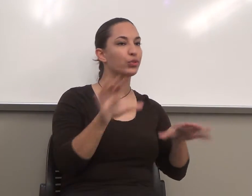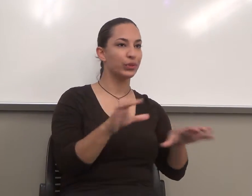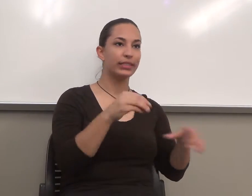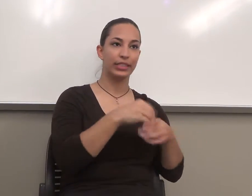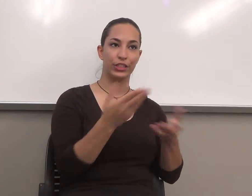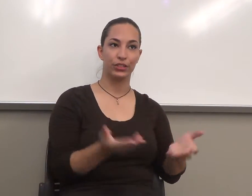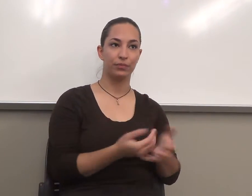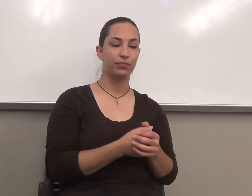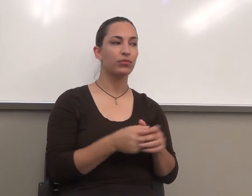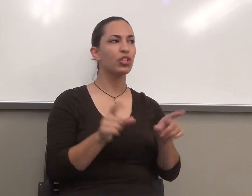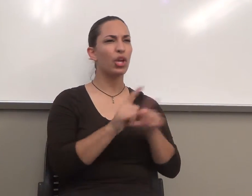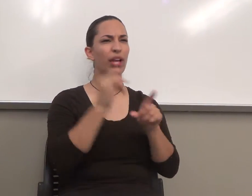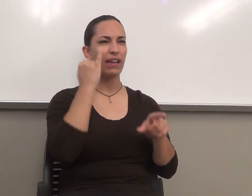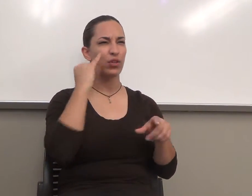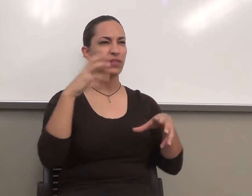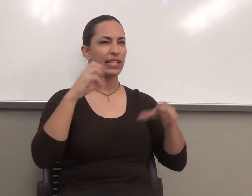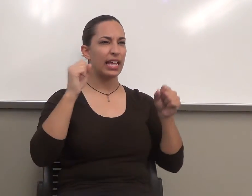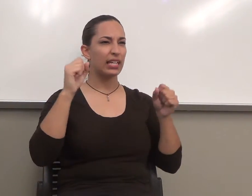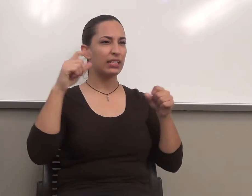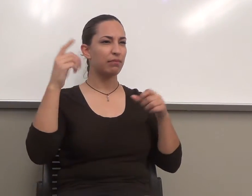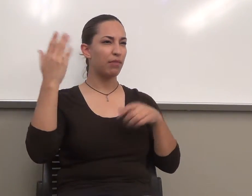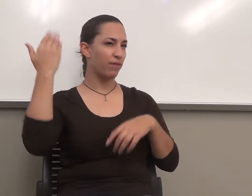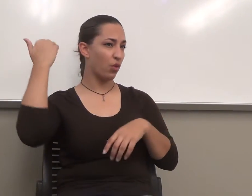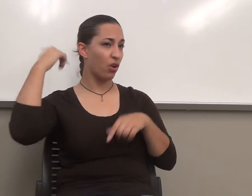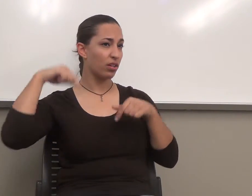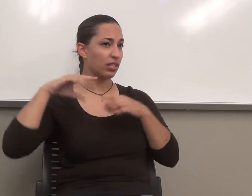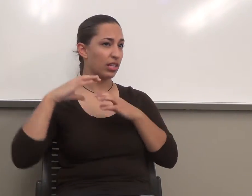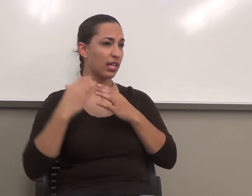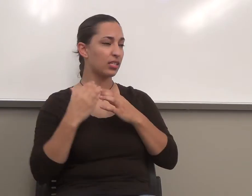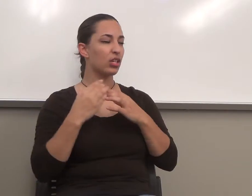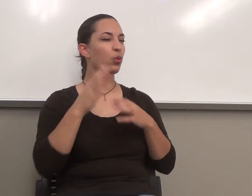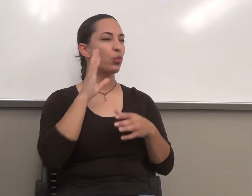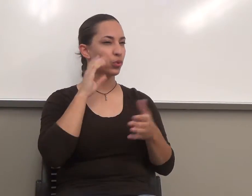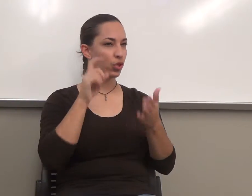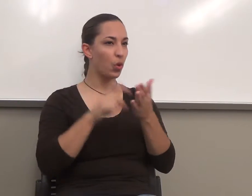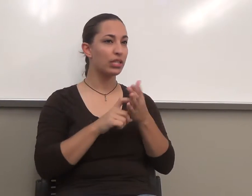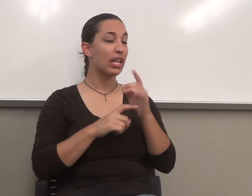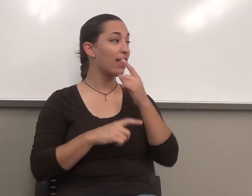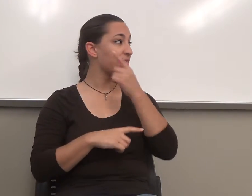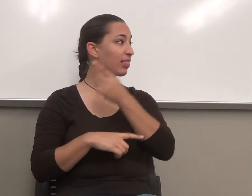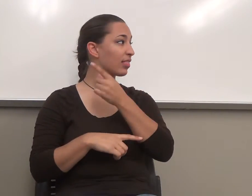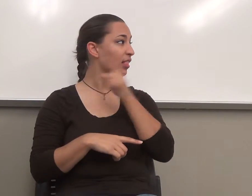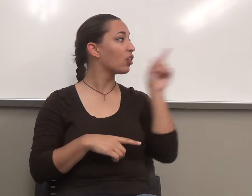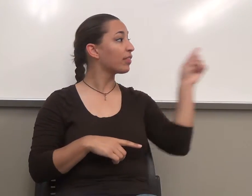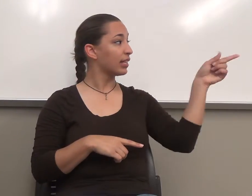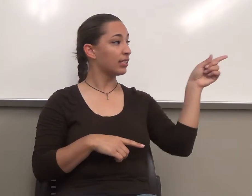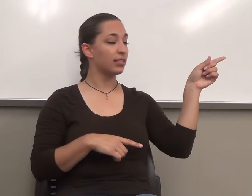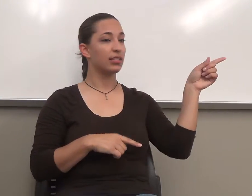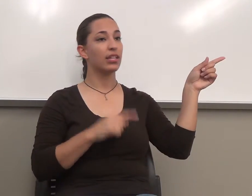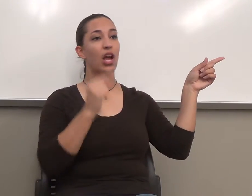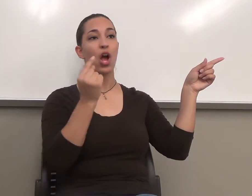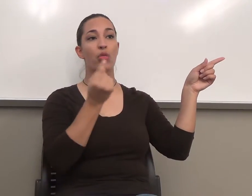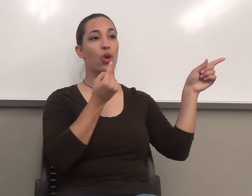or had a friend or something that took it, you'll notice this is the only book. There's no lab book.